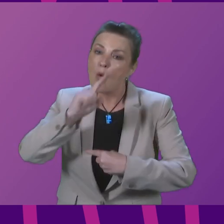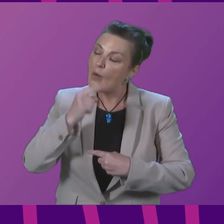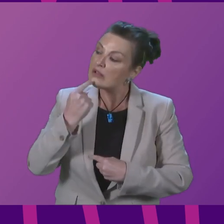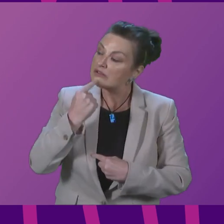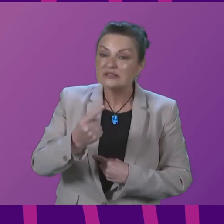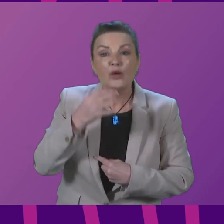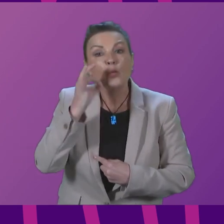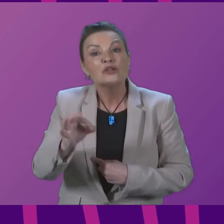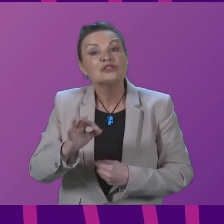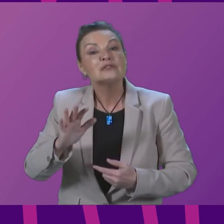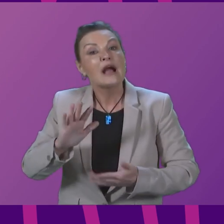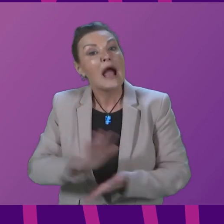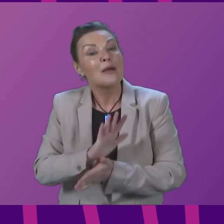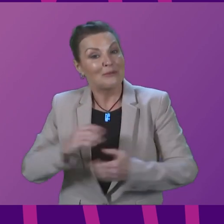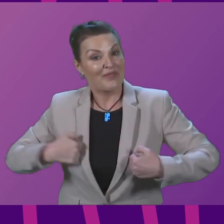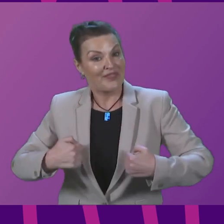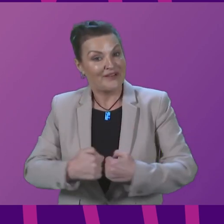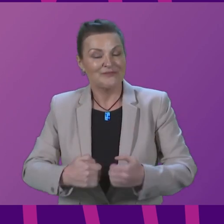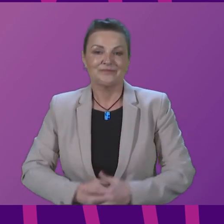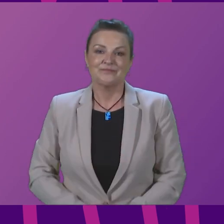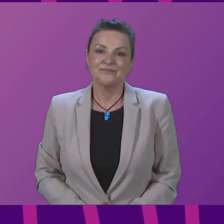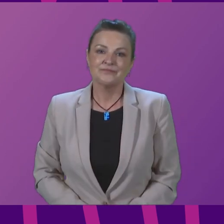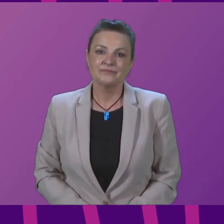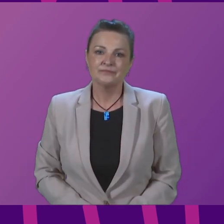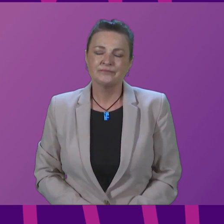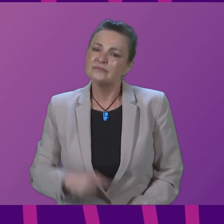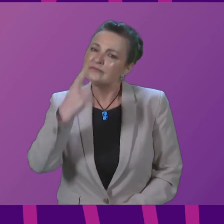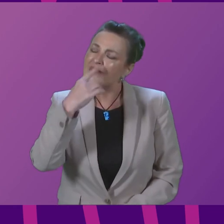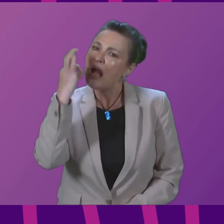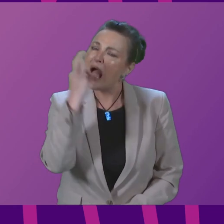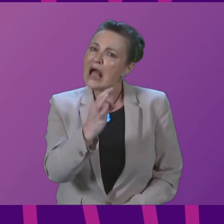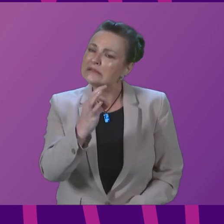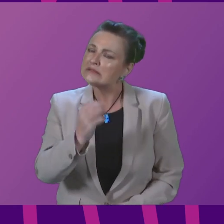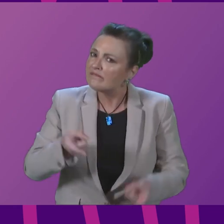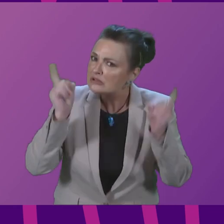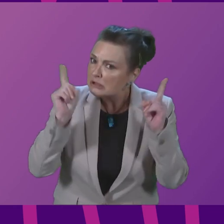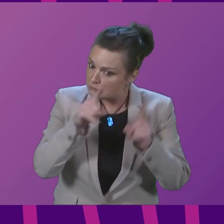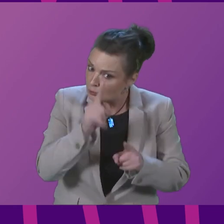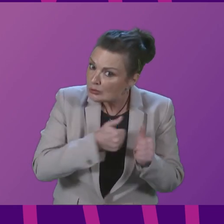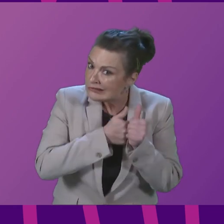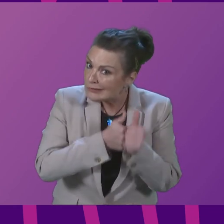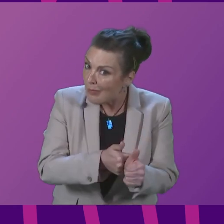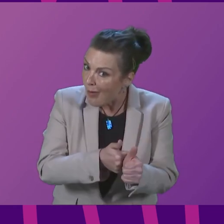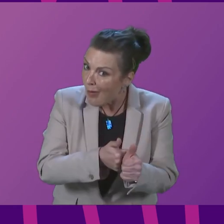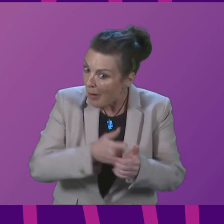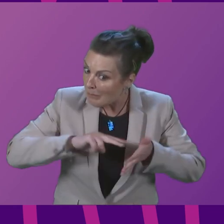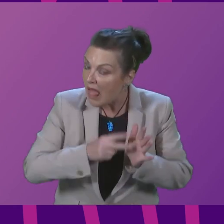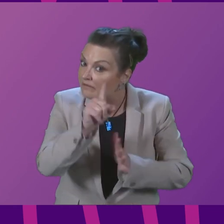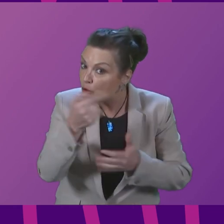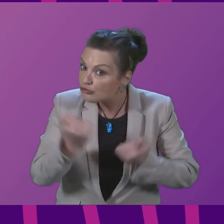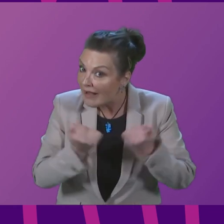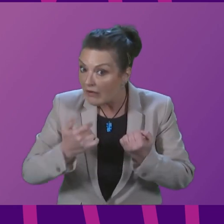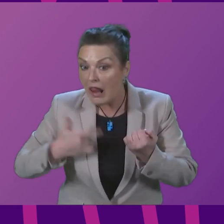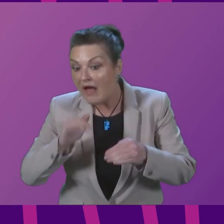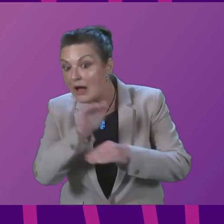happy birthday. Can I ask the First Minister if she supports plans for drivers who live outside Edinburgh and